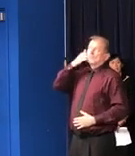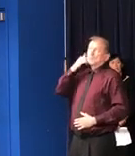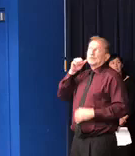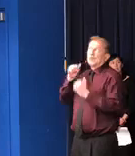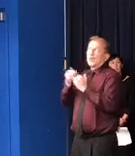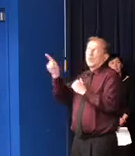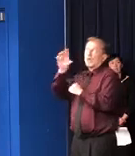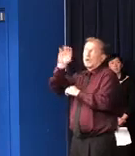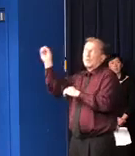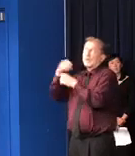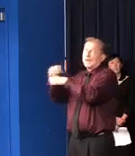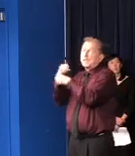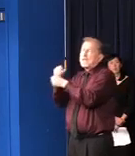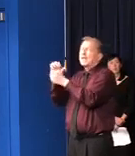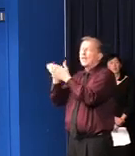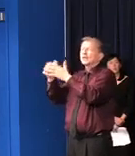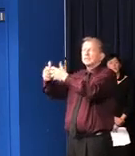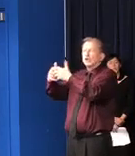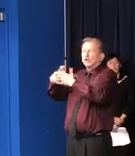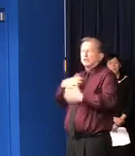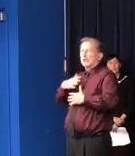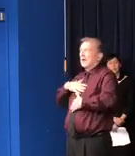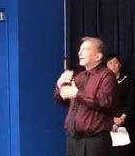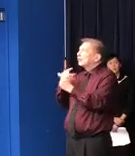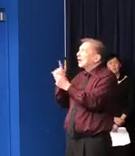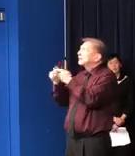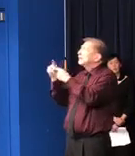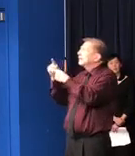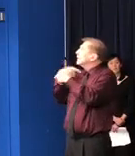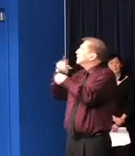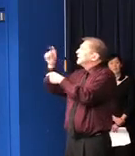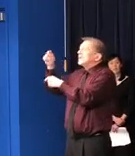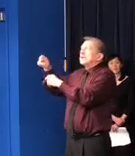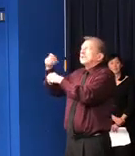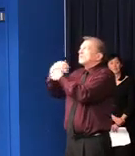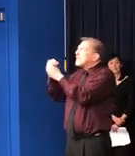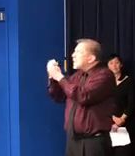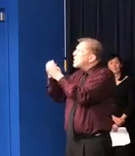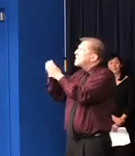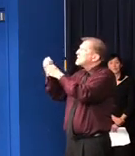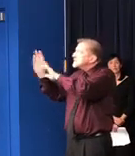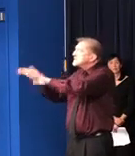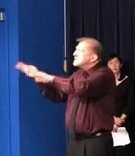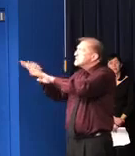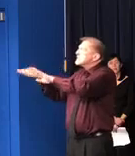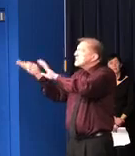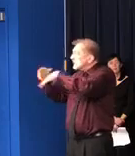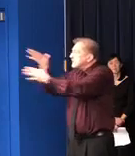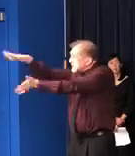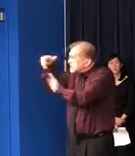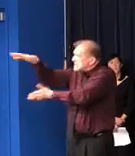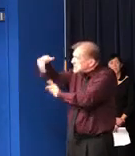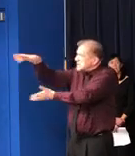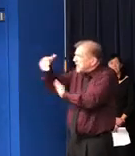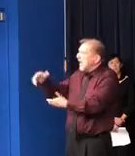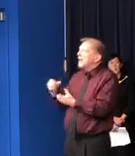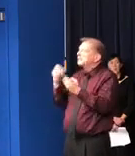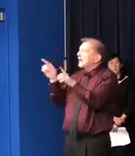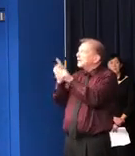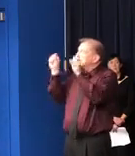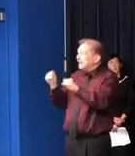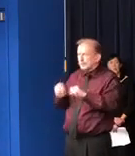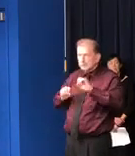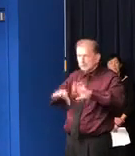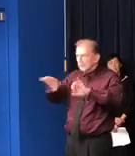ventilator manufacturers trying to get a hold of those thousands more ventilators. As many as we can in short order.